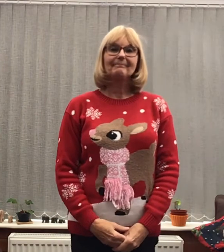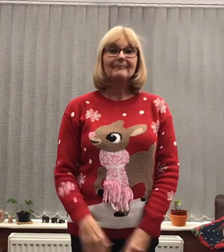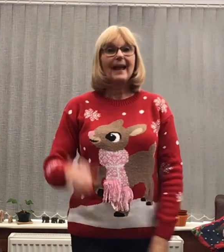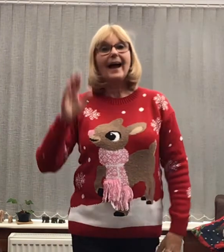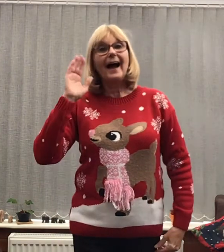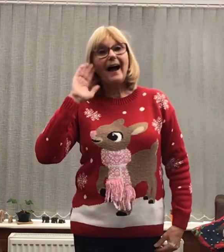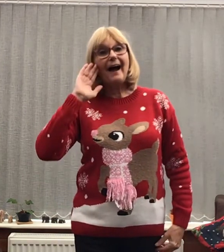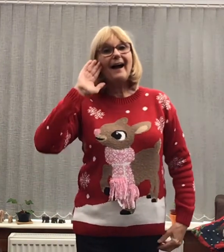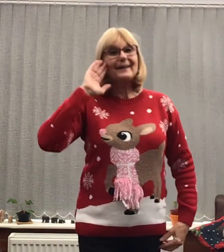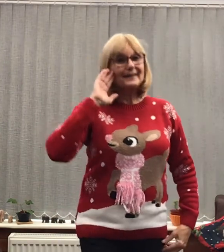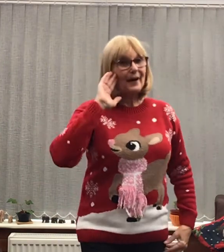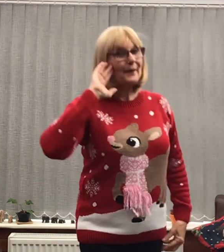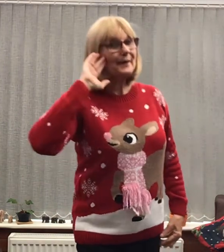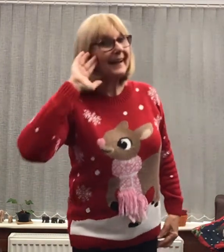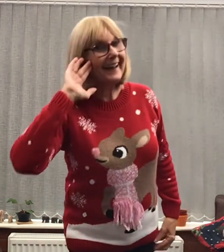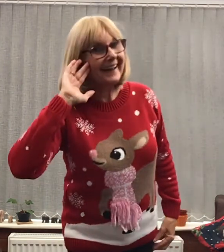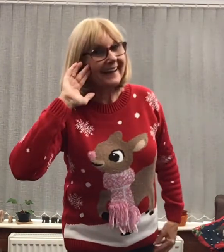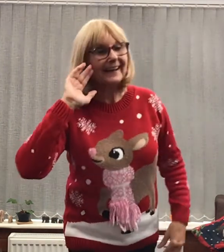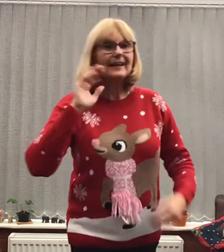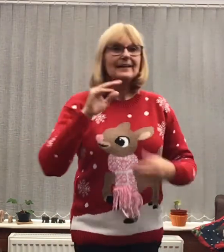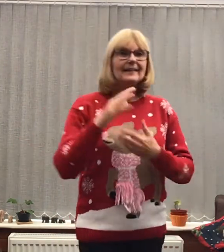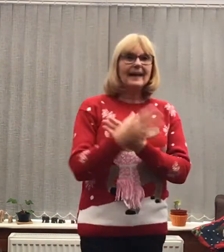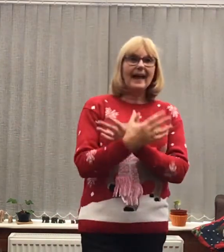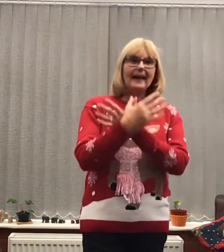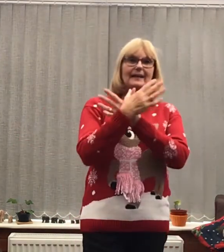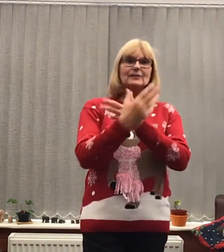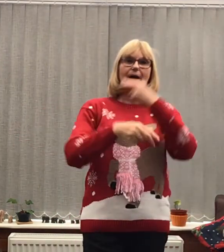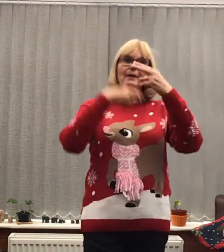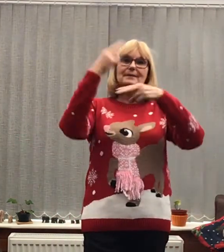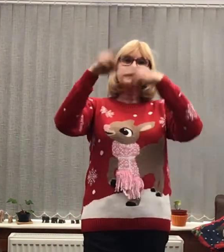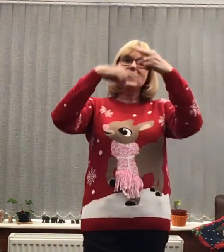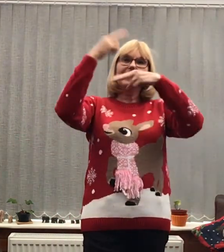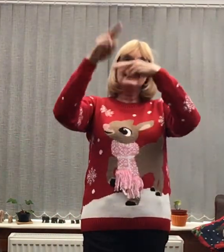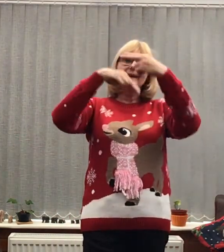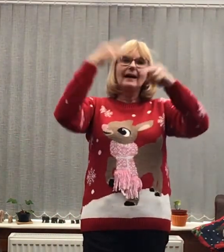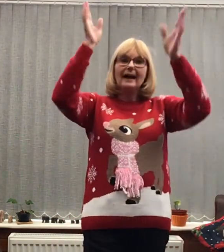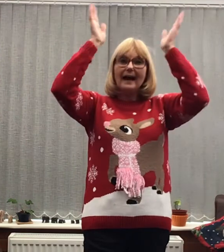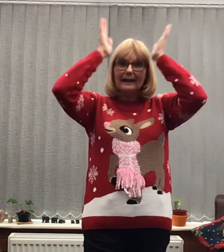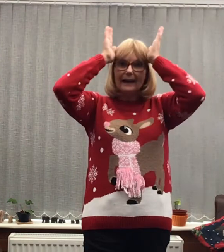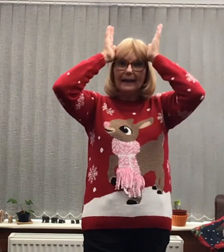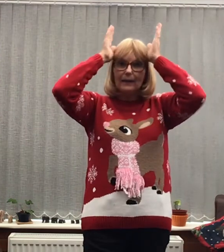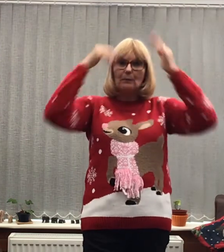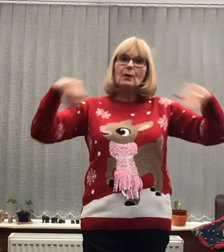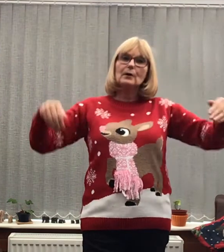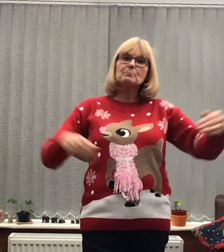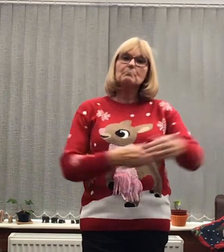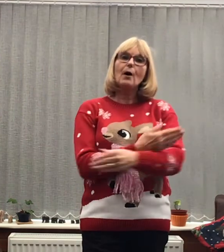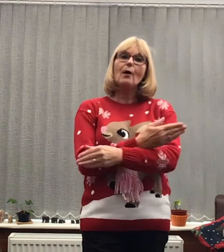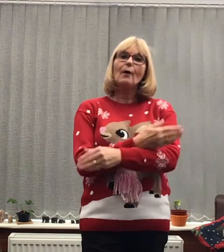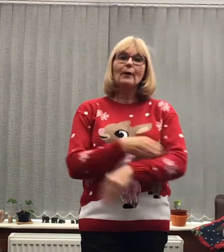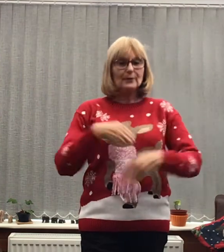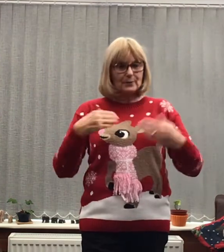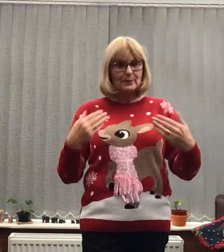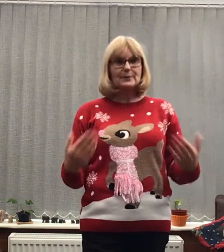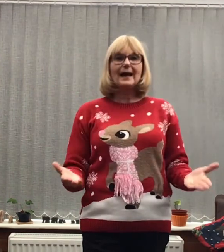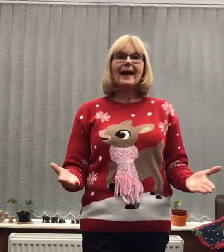Hark now hear the angels sing, a king was born today.